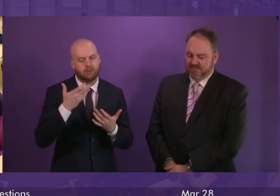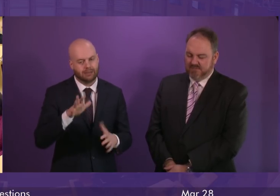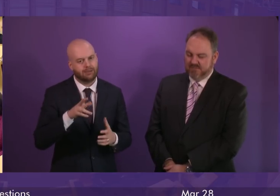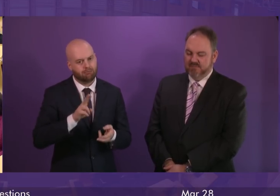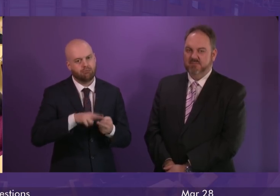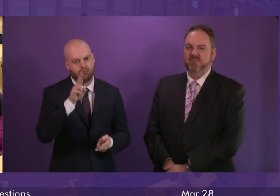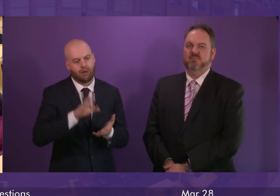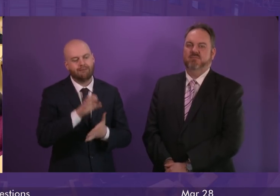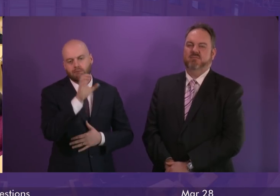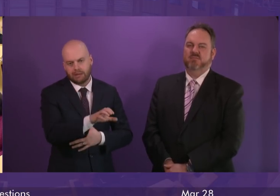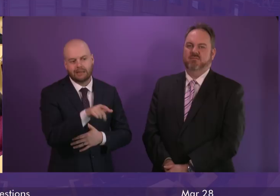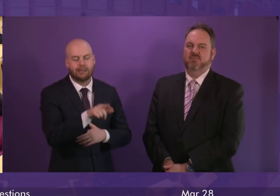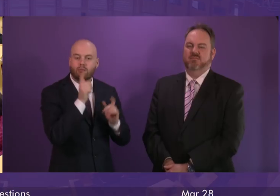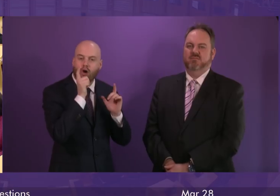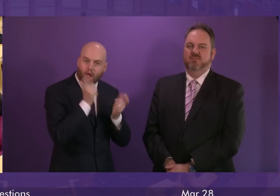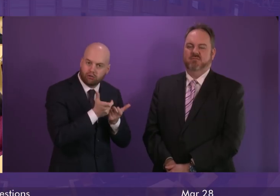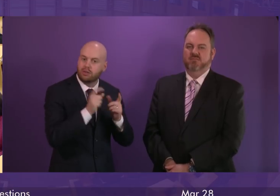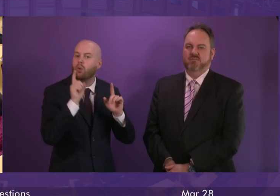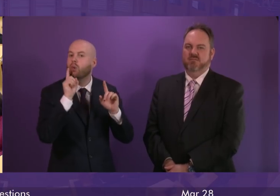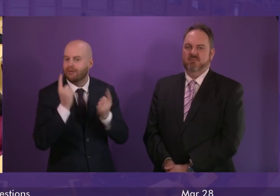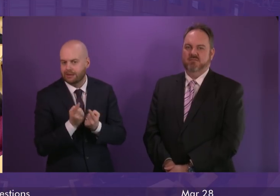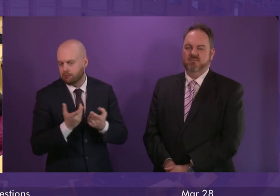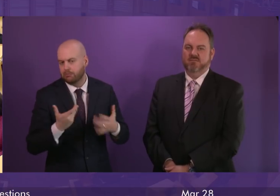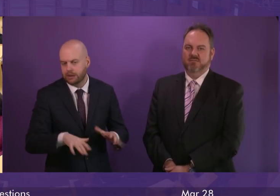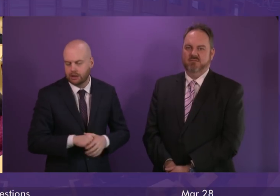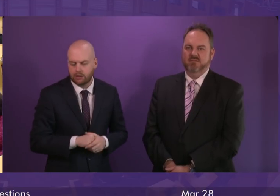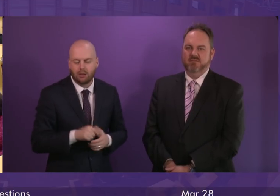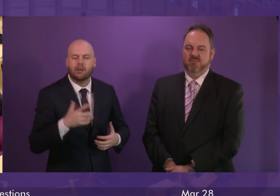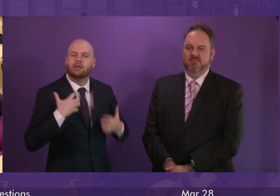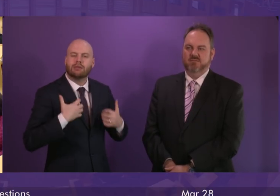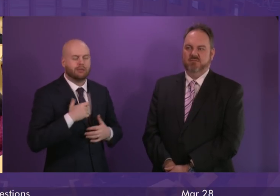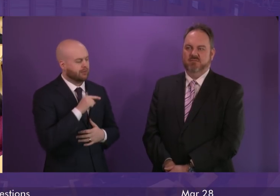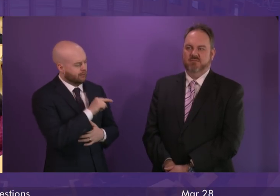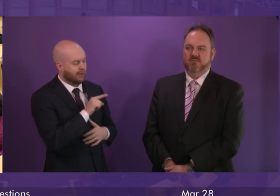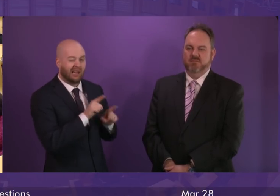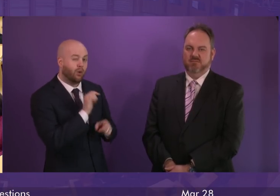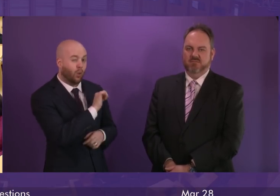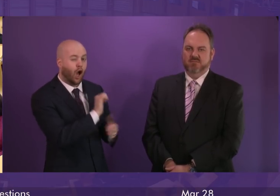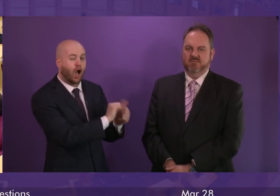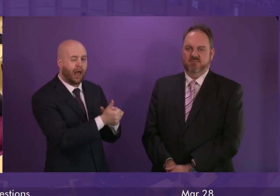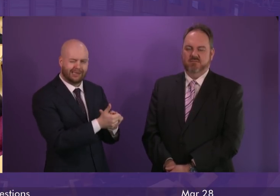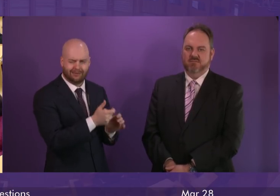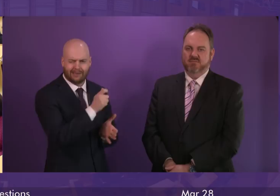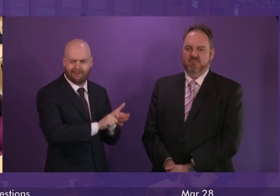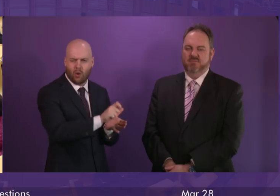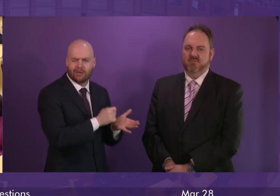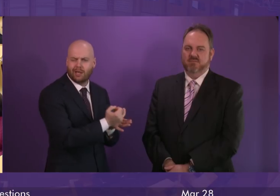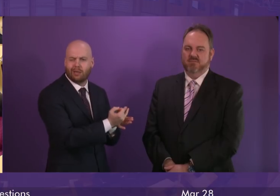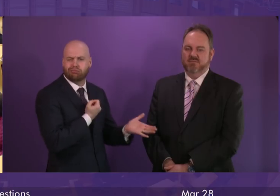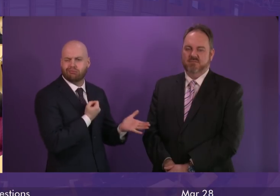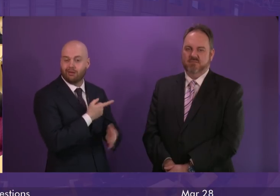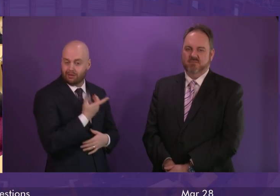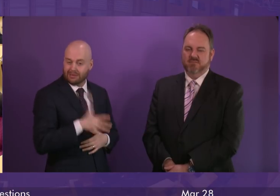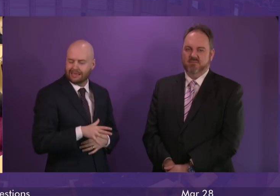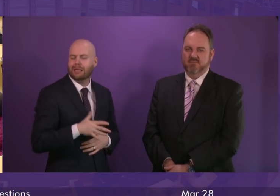to colleges and to universities. Interestingly, of course, Murda Fraser and his colleagues voted against that budget. in terms of the